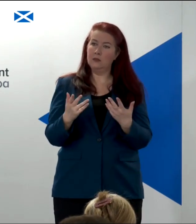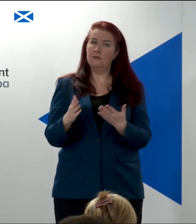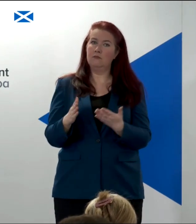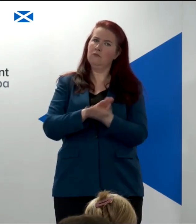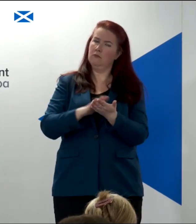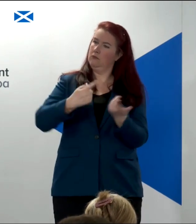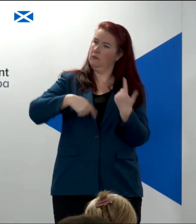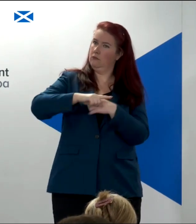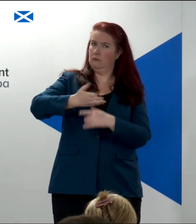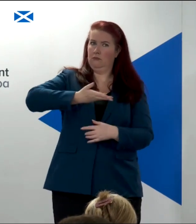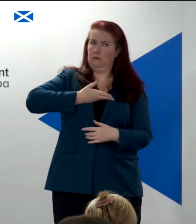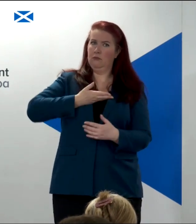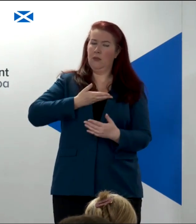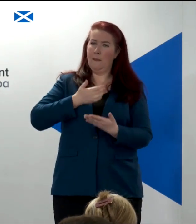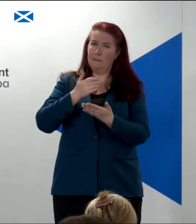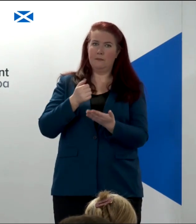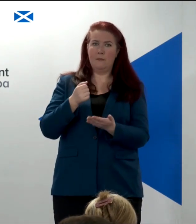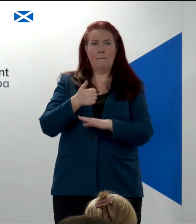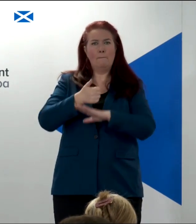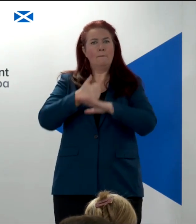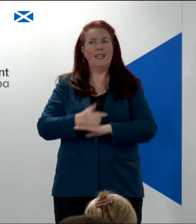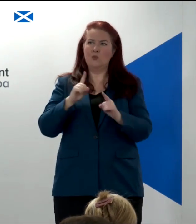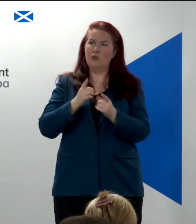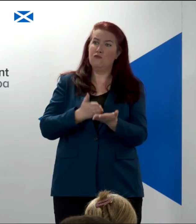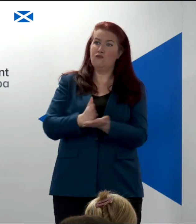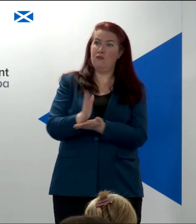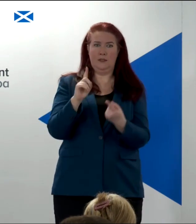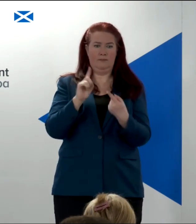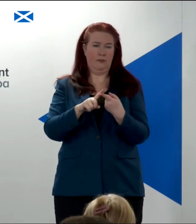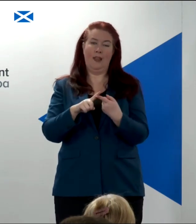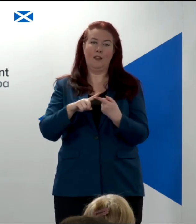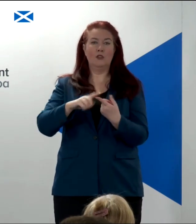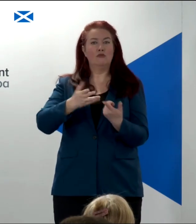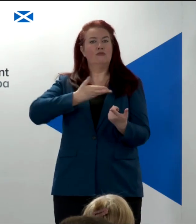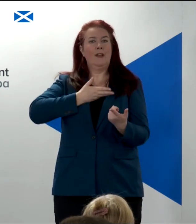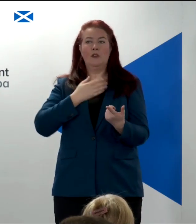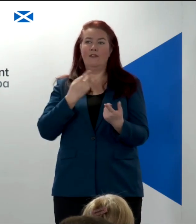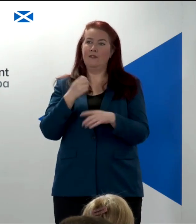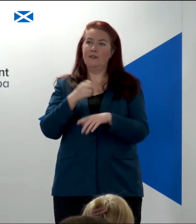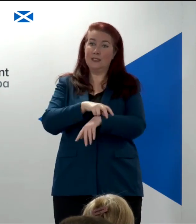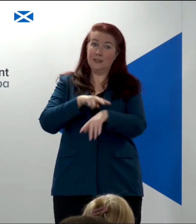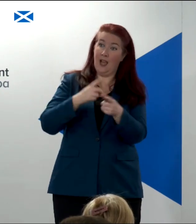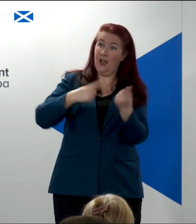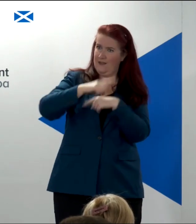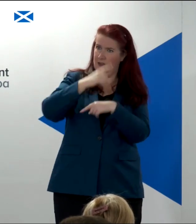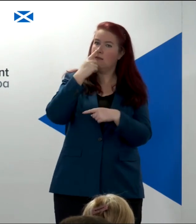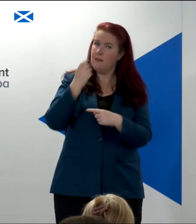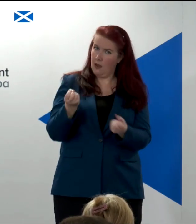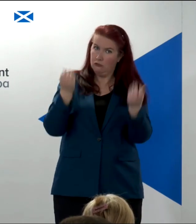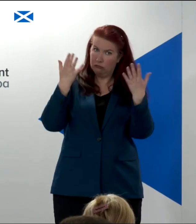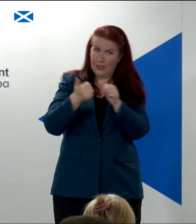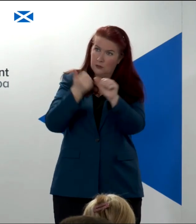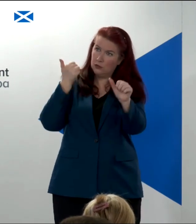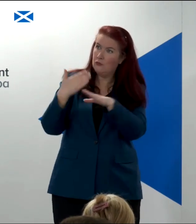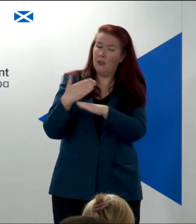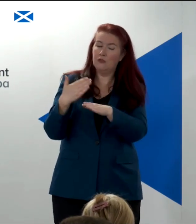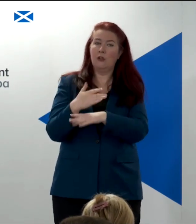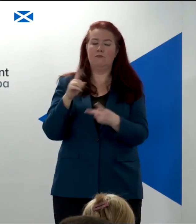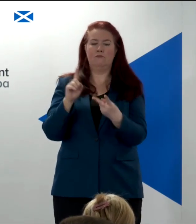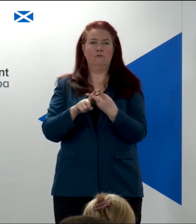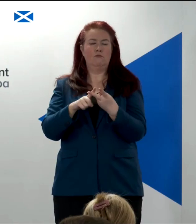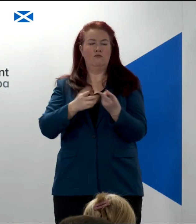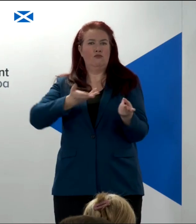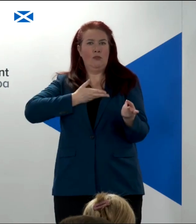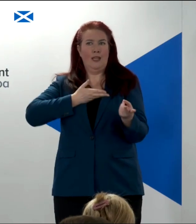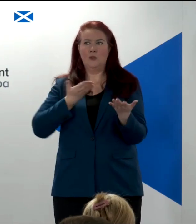certain basic rights. Rights such as the right of workers to take industrial action, the right to an adequate